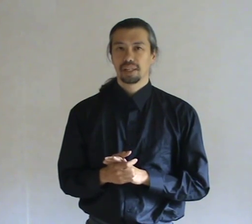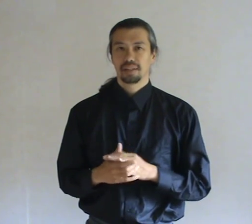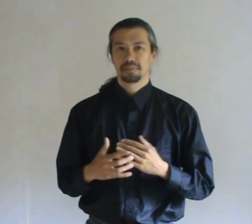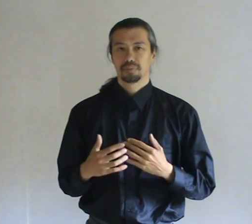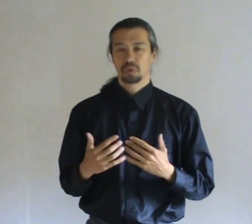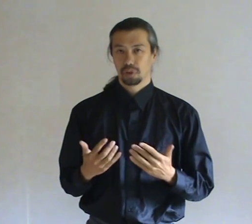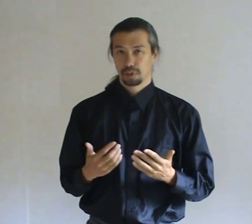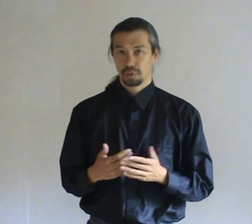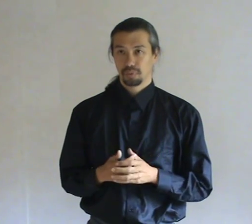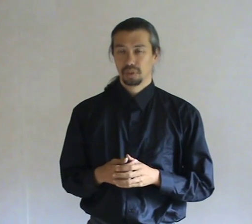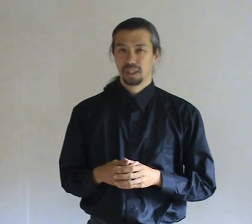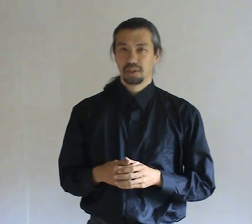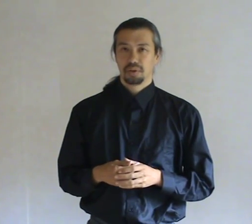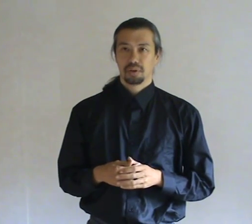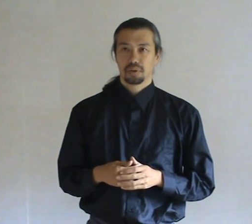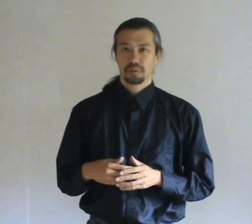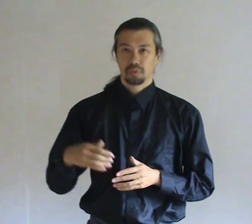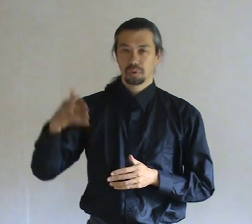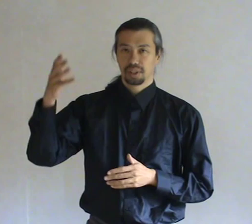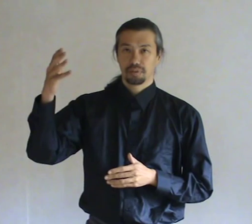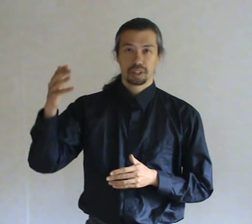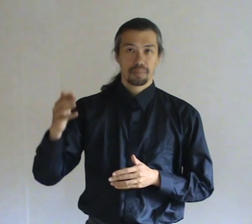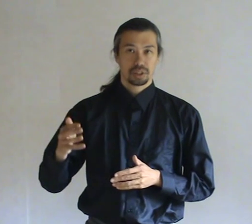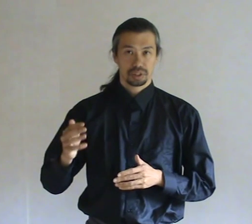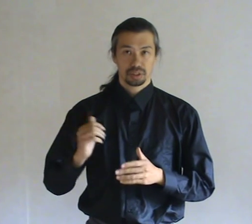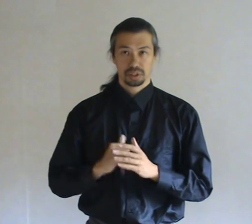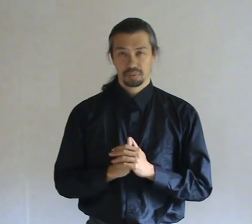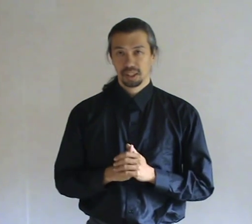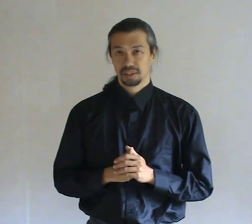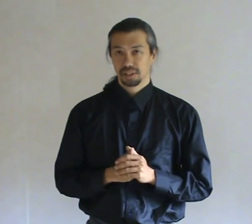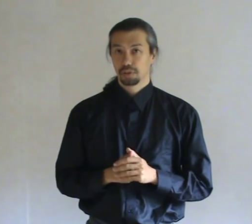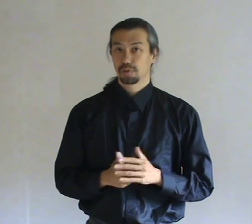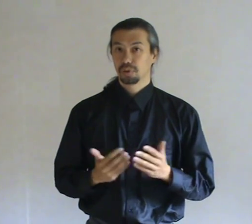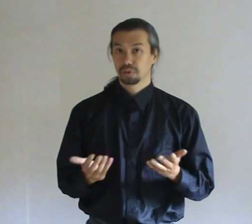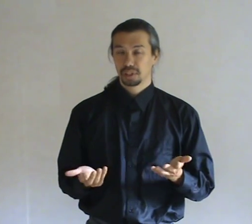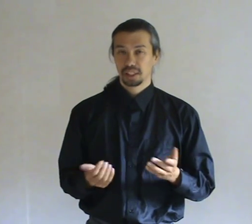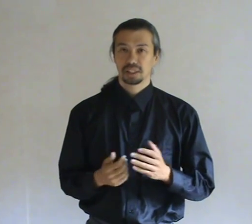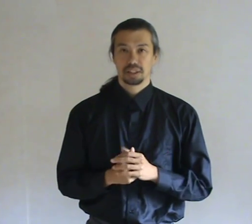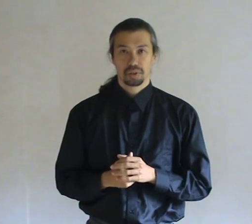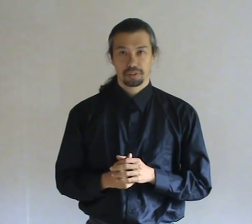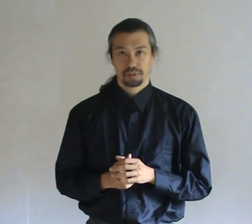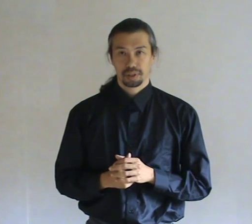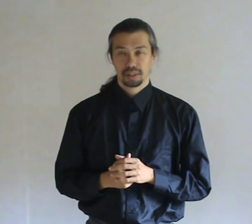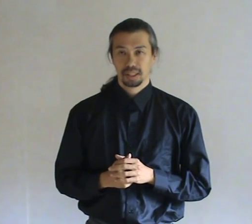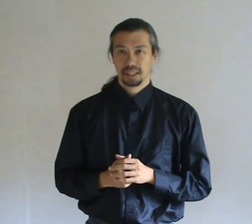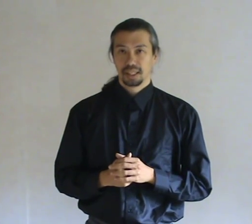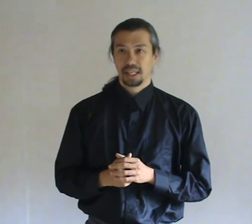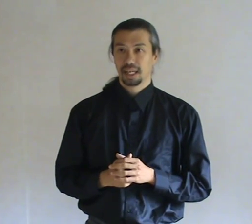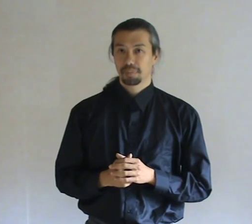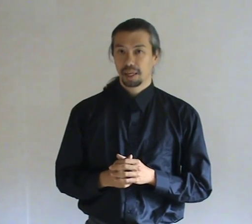knowledgeable on all the different dimensions. So in the Voodoo tradition you have Elekba,